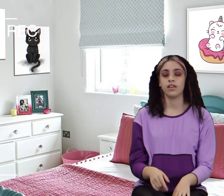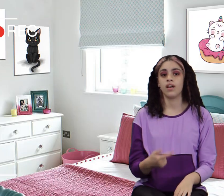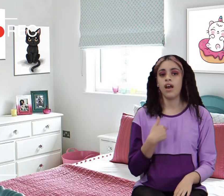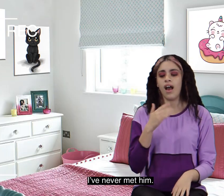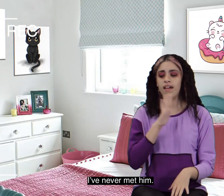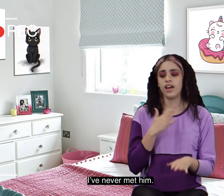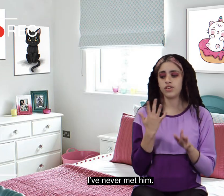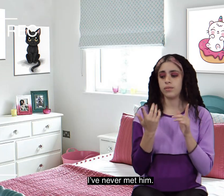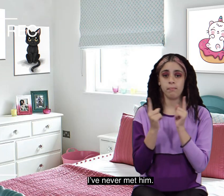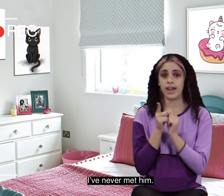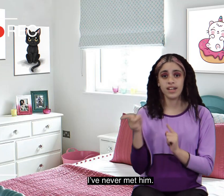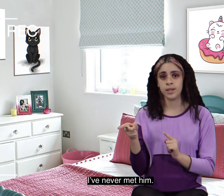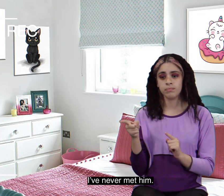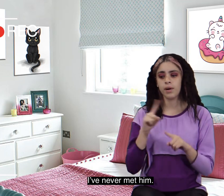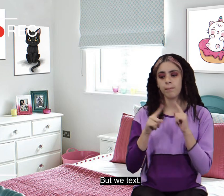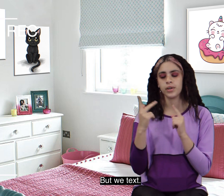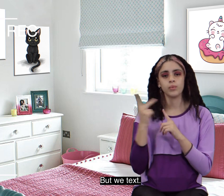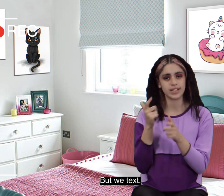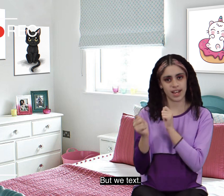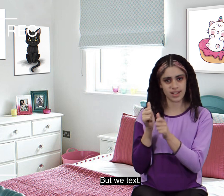i never met him but we text